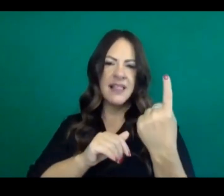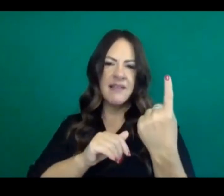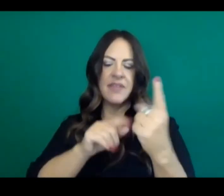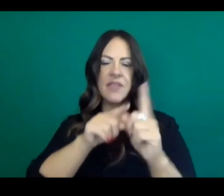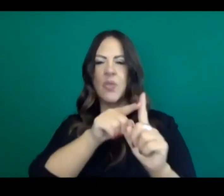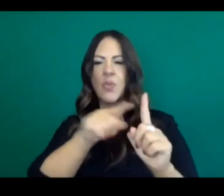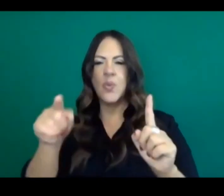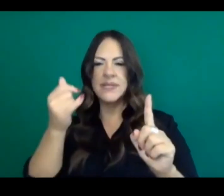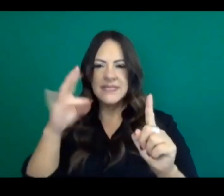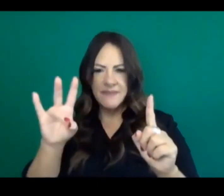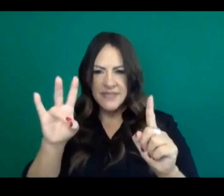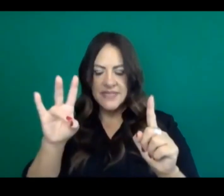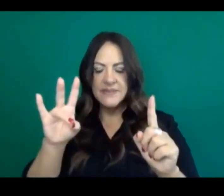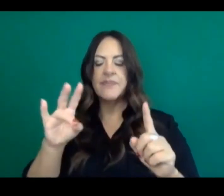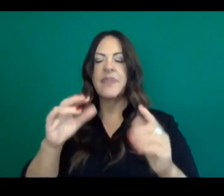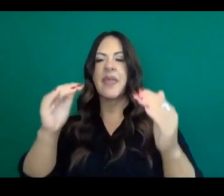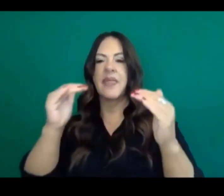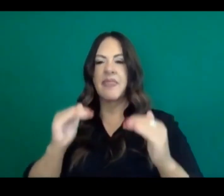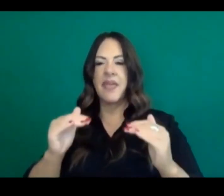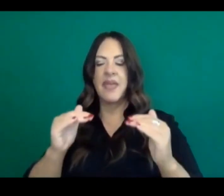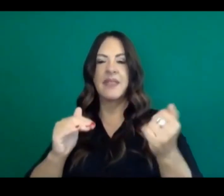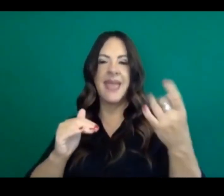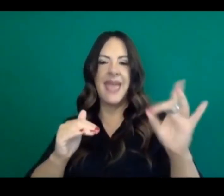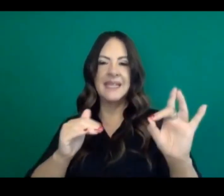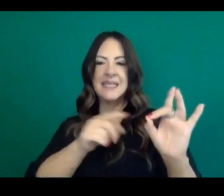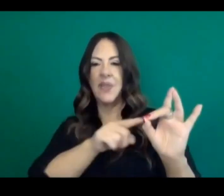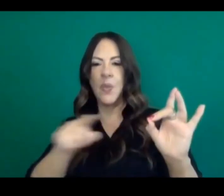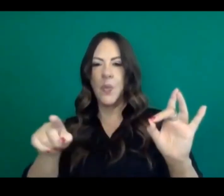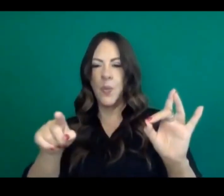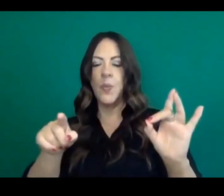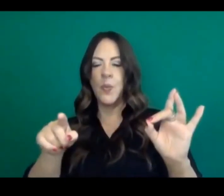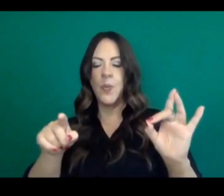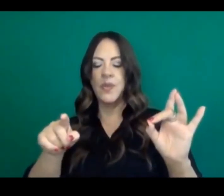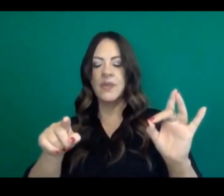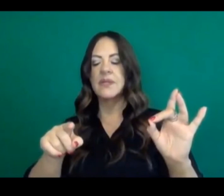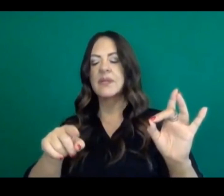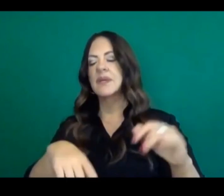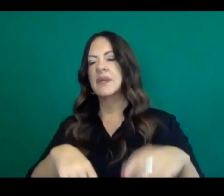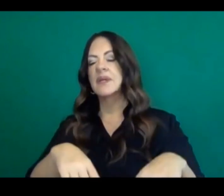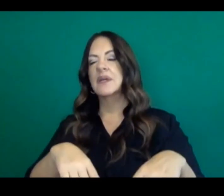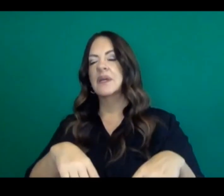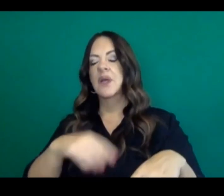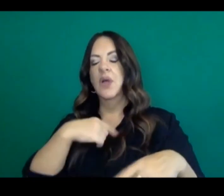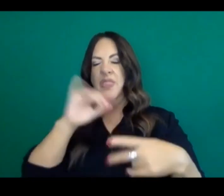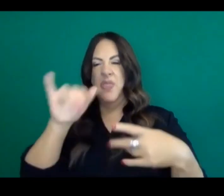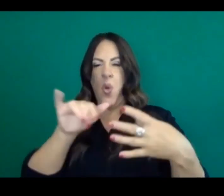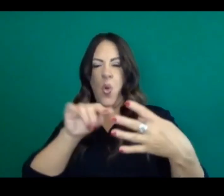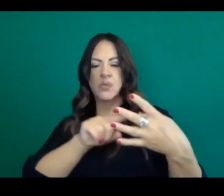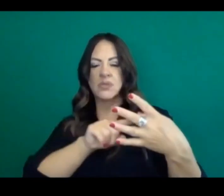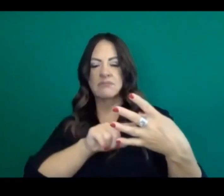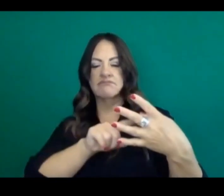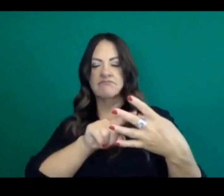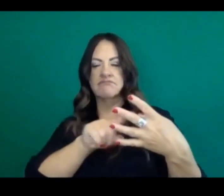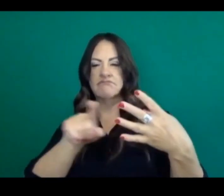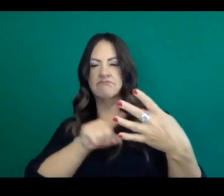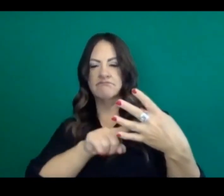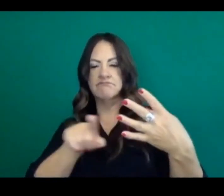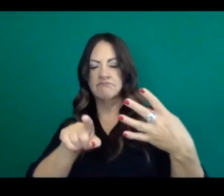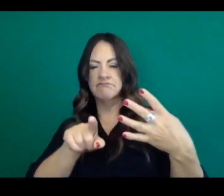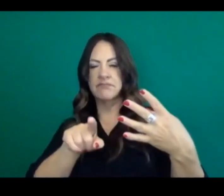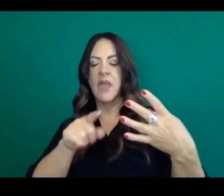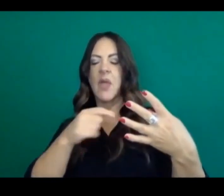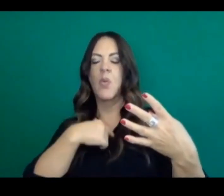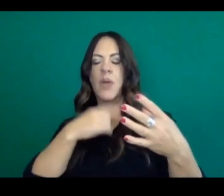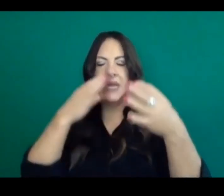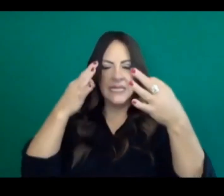17th, and then, uh, the week of the 18th as well, and looking at both of those weeks and determining how each